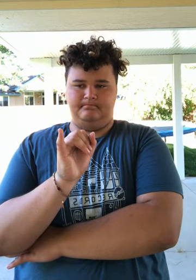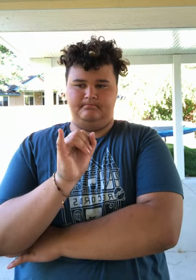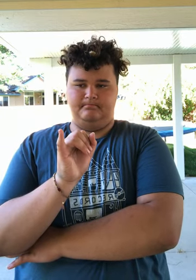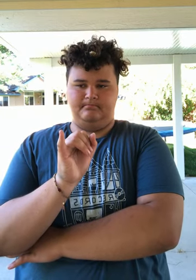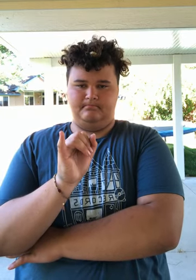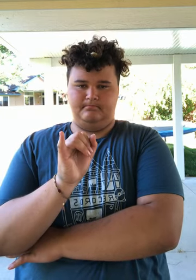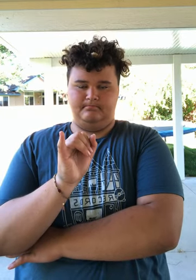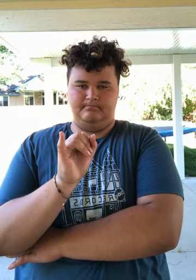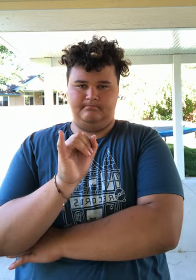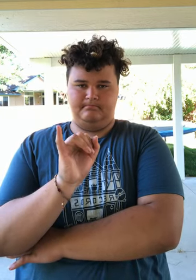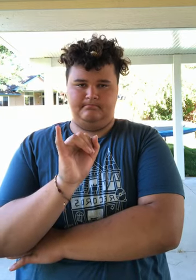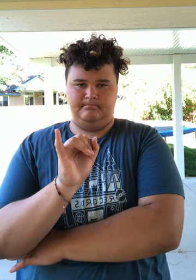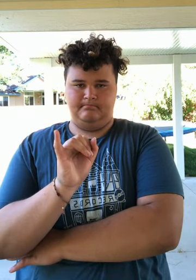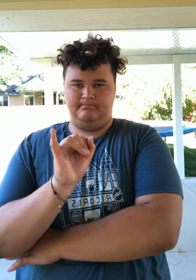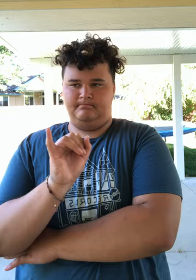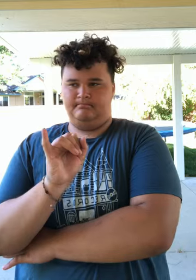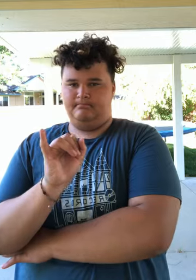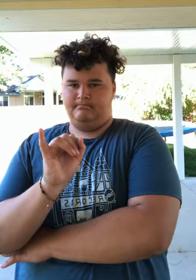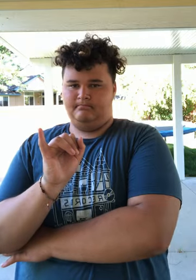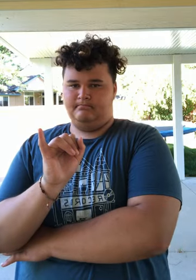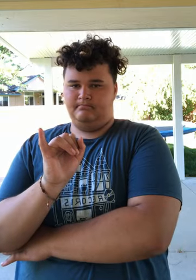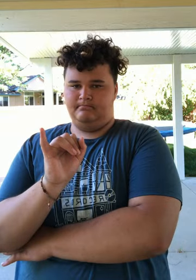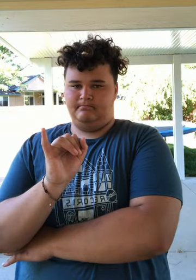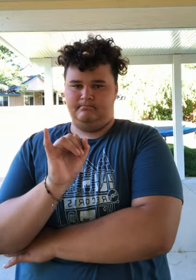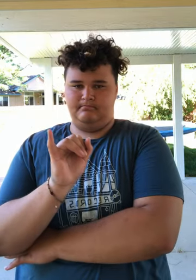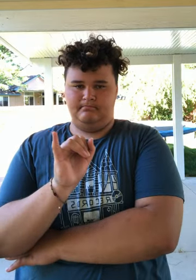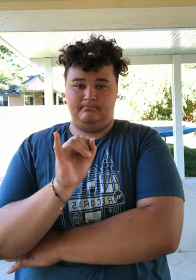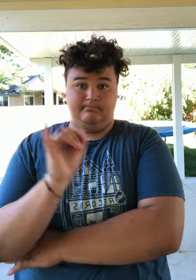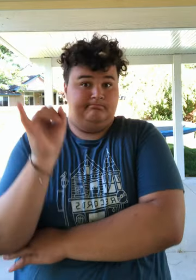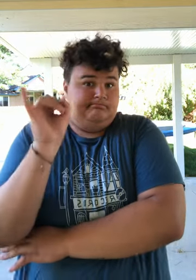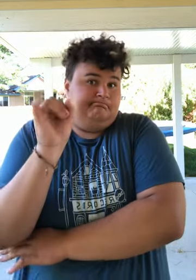Put a finger down if you're going to remix this video Let's go.